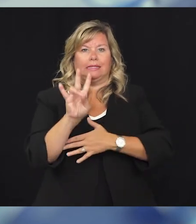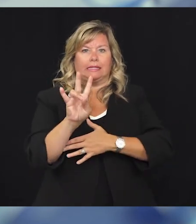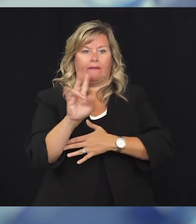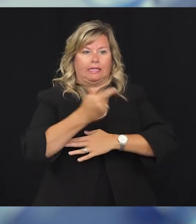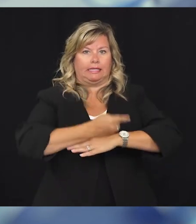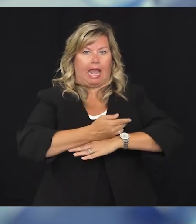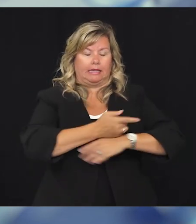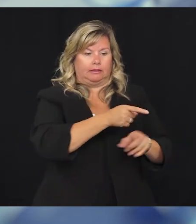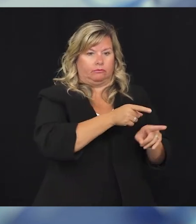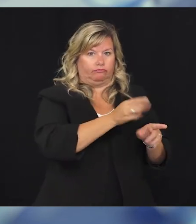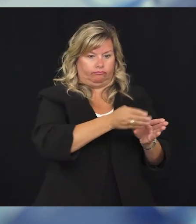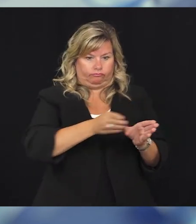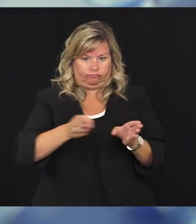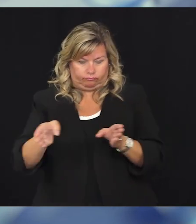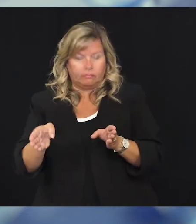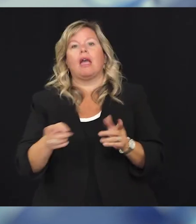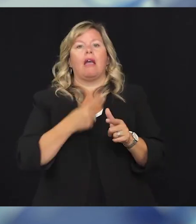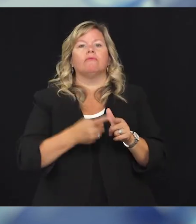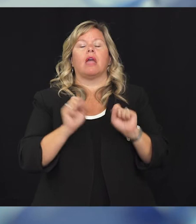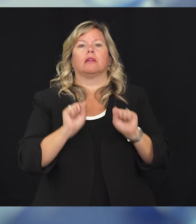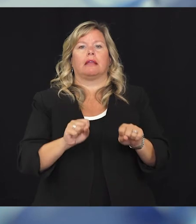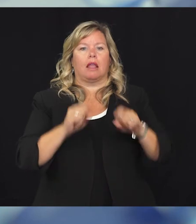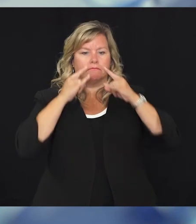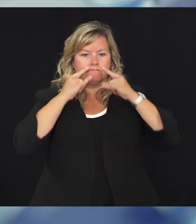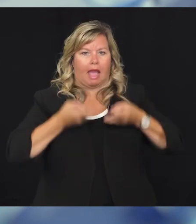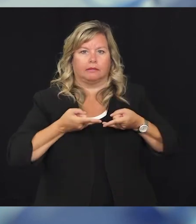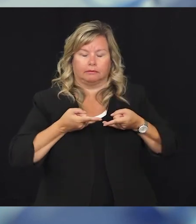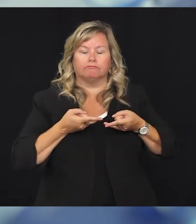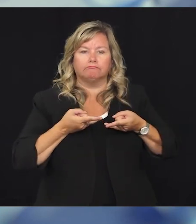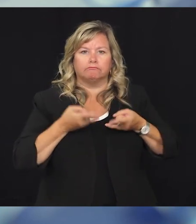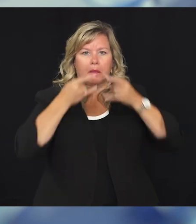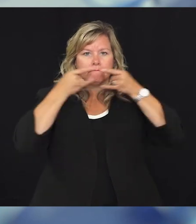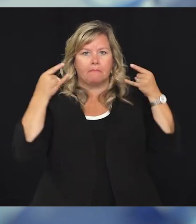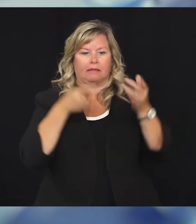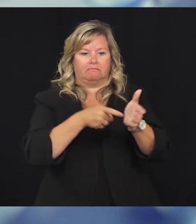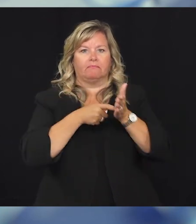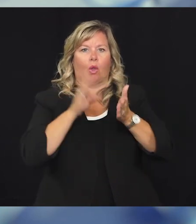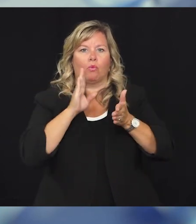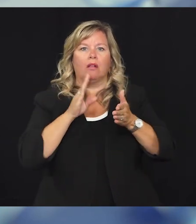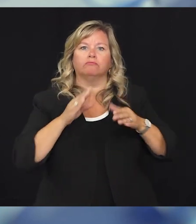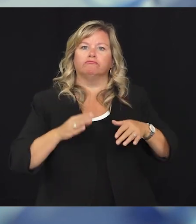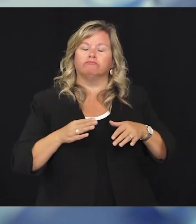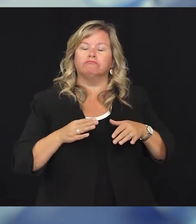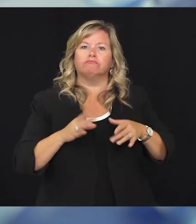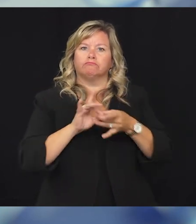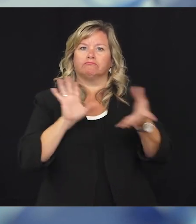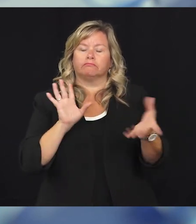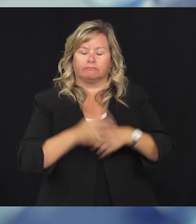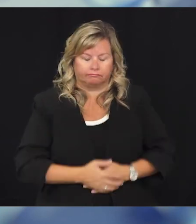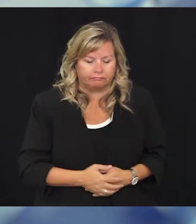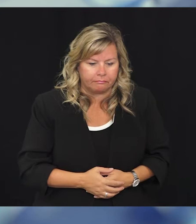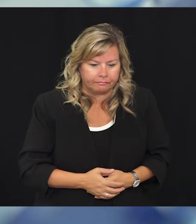consecutive days, or until further notice from the health officers. In conclusion, I want to